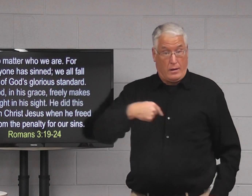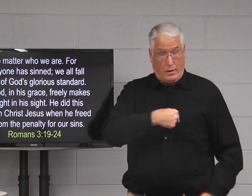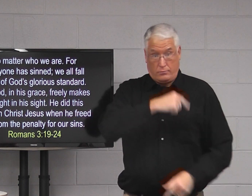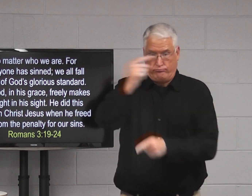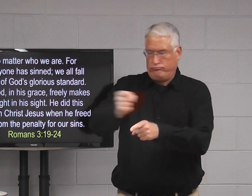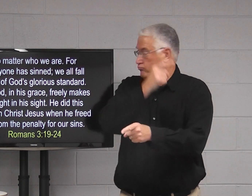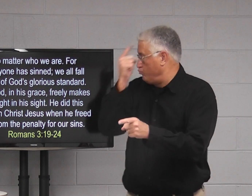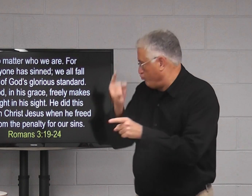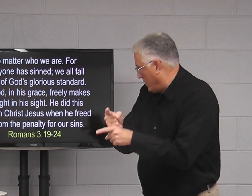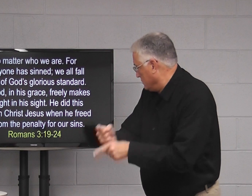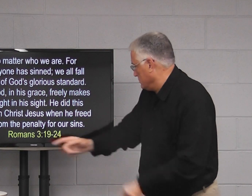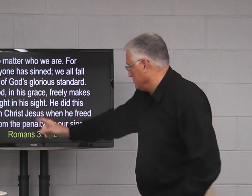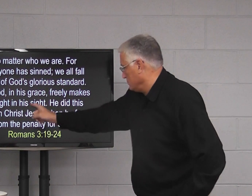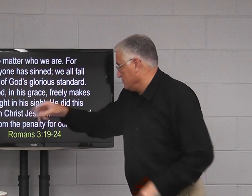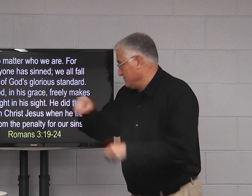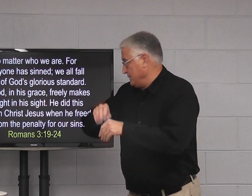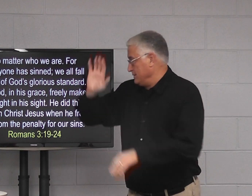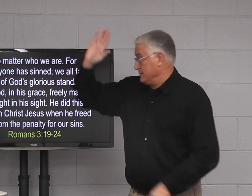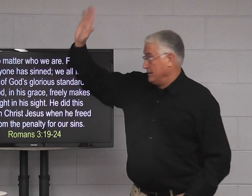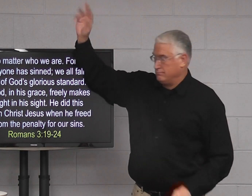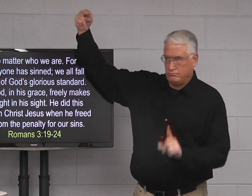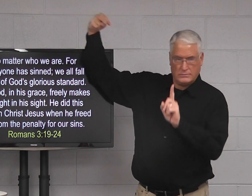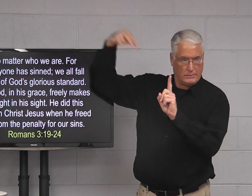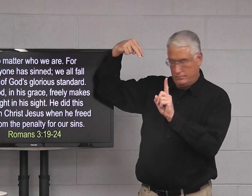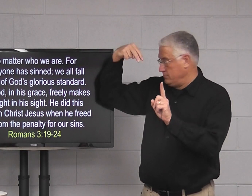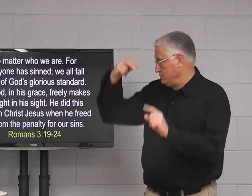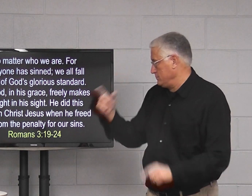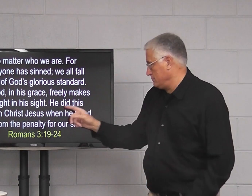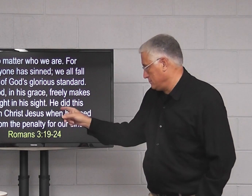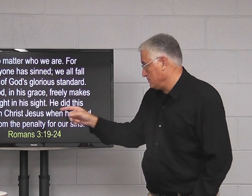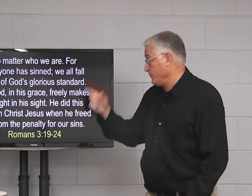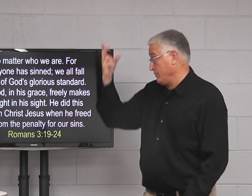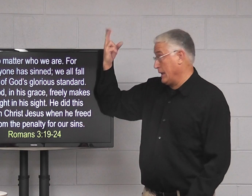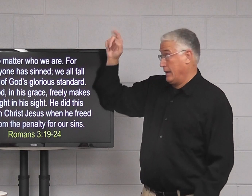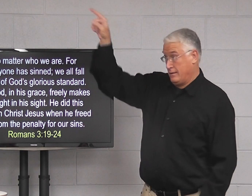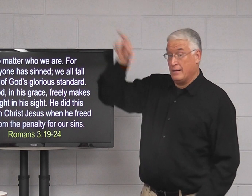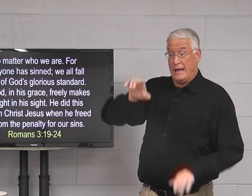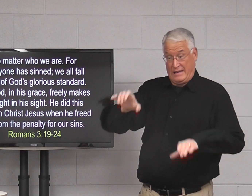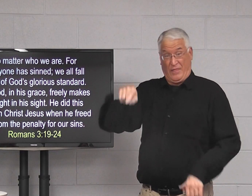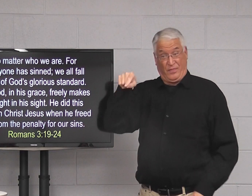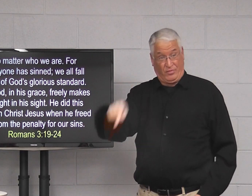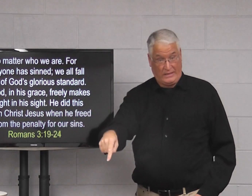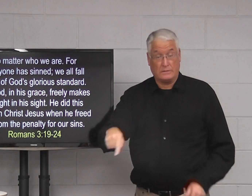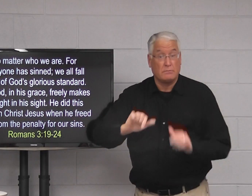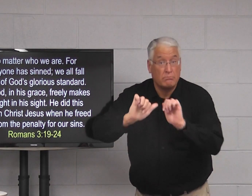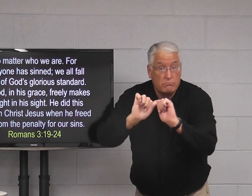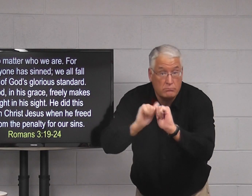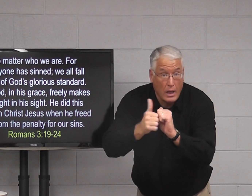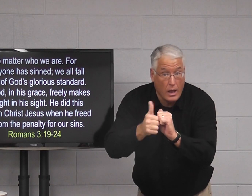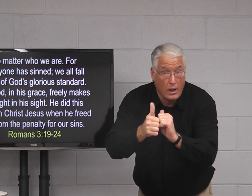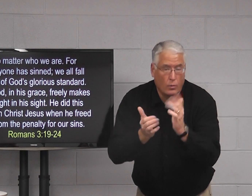freely makes us right in his sight. For he did this how?